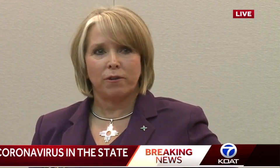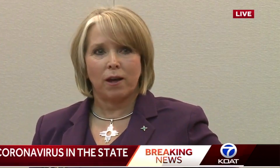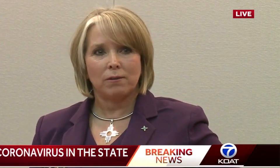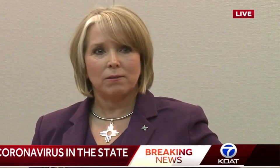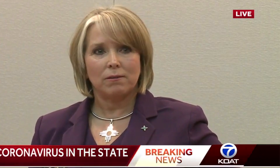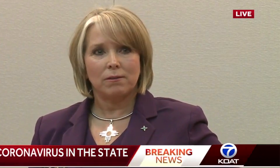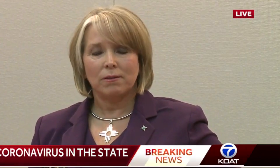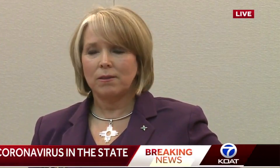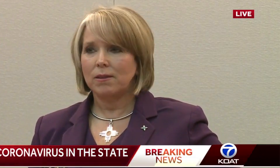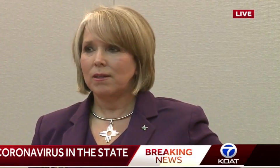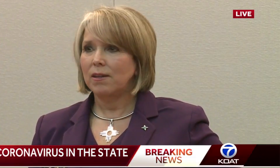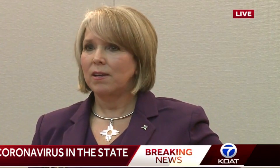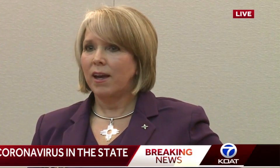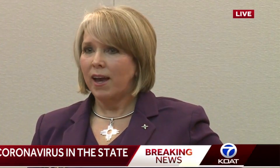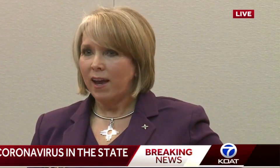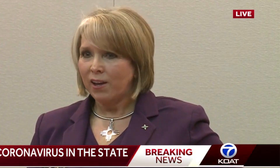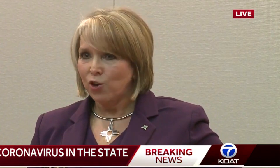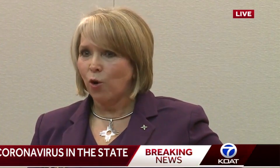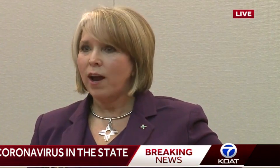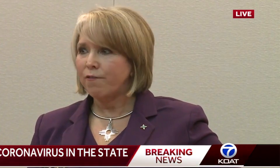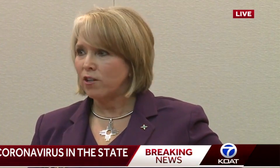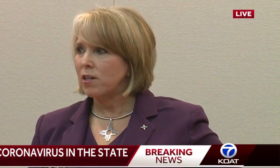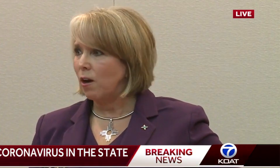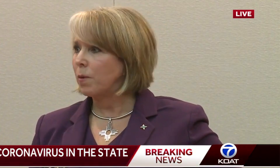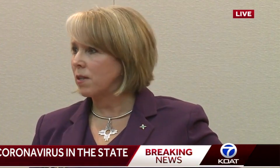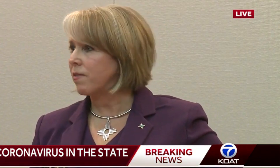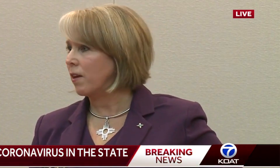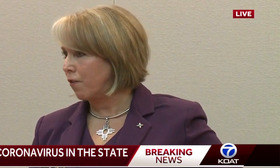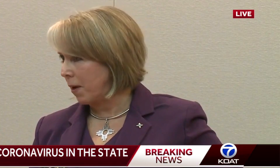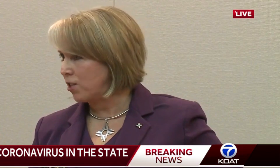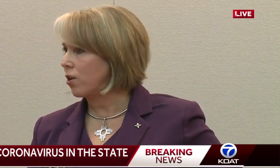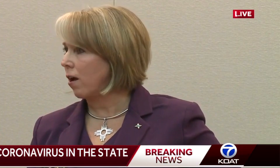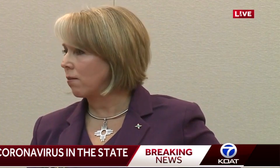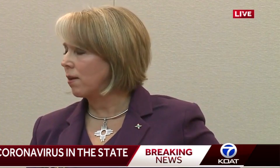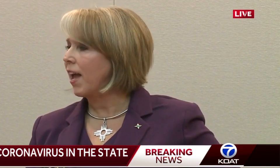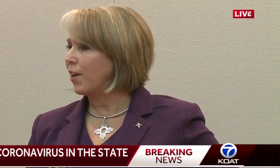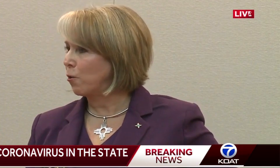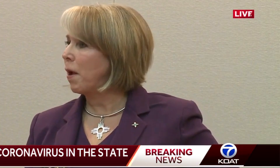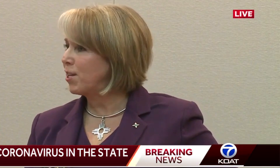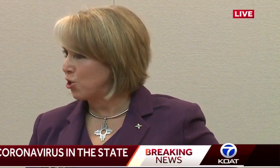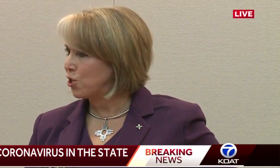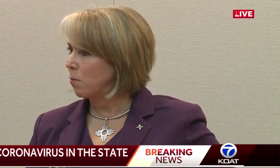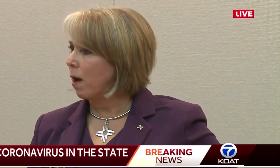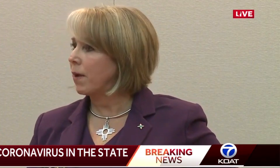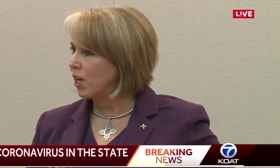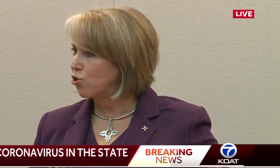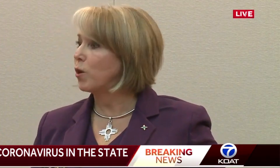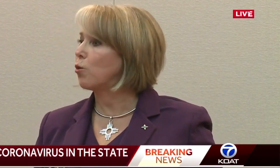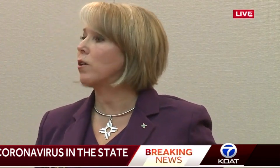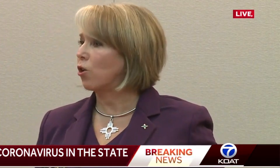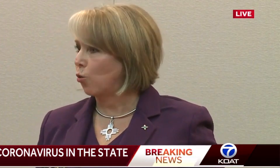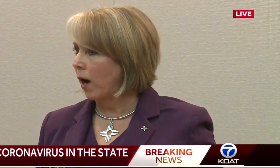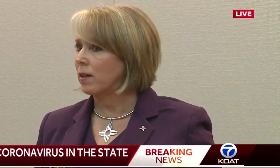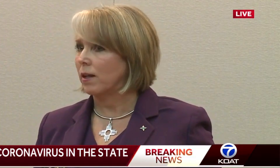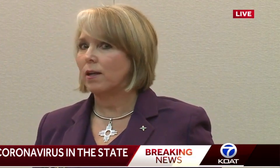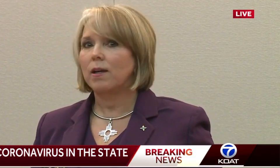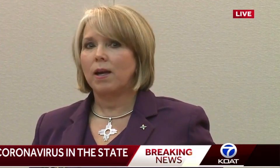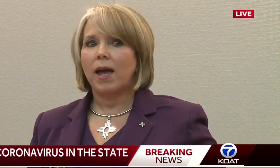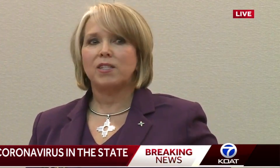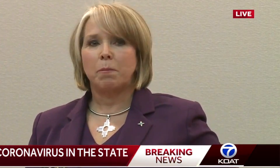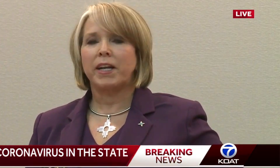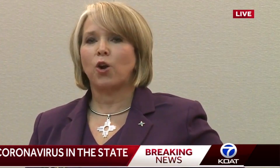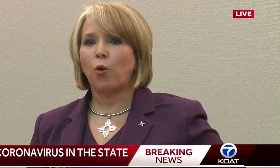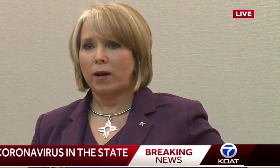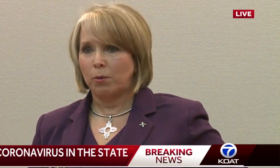We are prepared to do that. And your efforts to help us get that information out and your patience about making sure we do it correctly